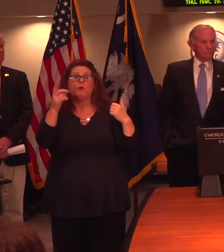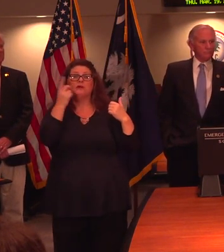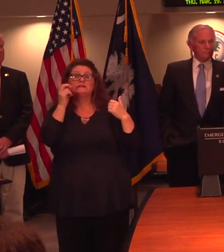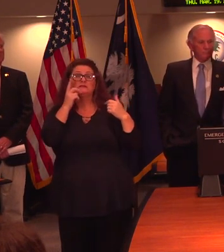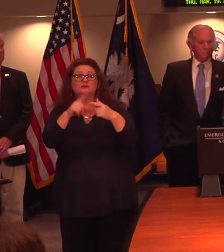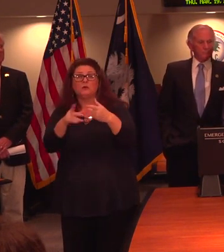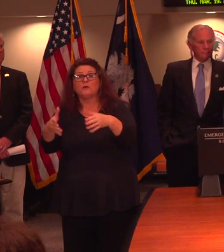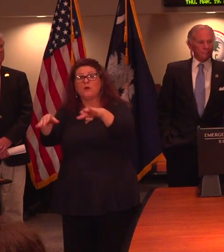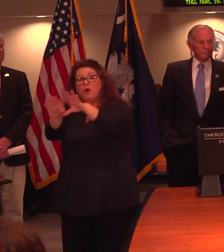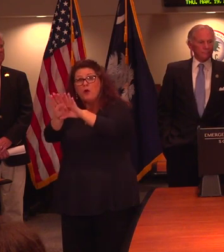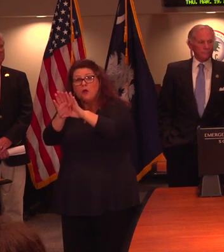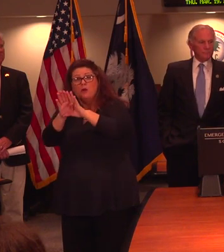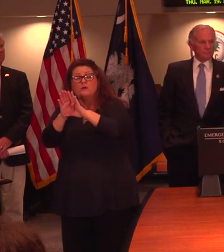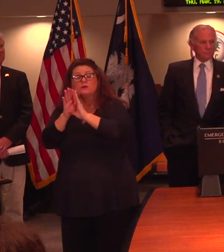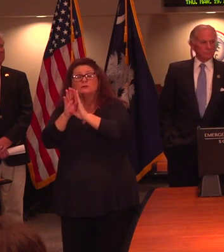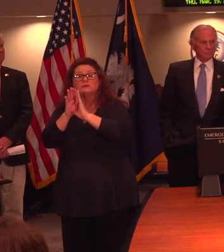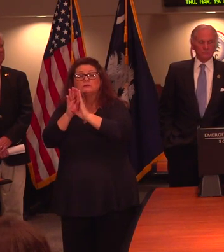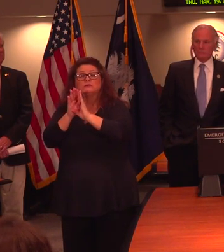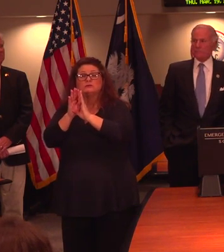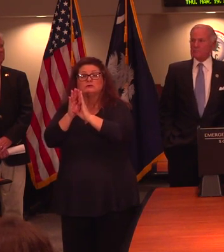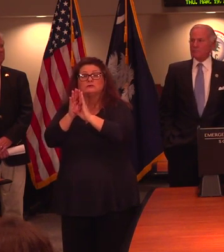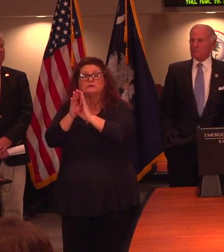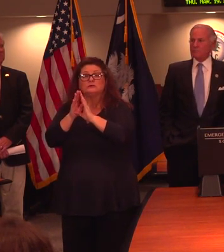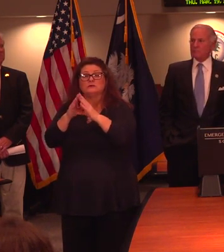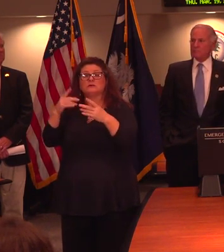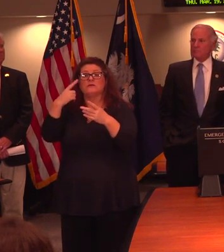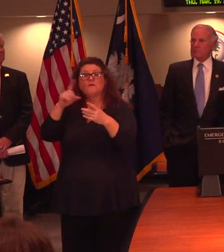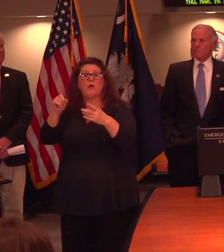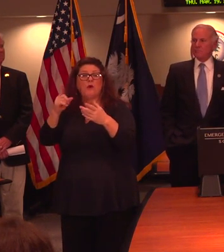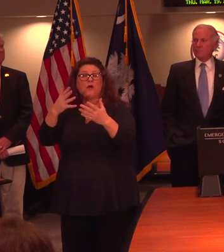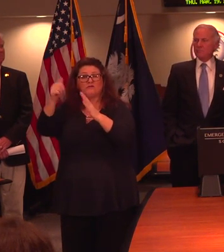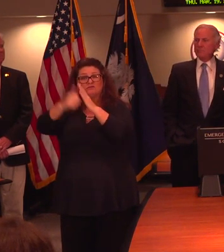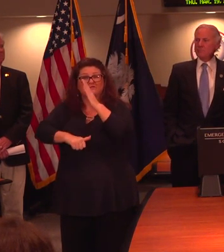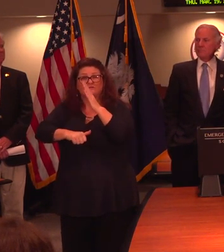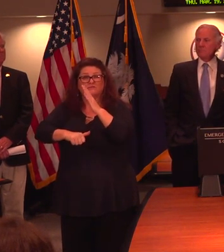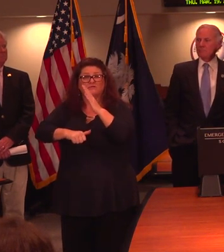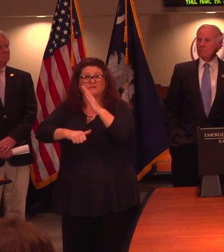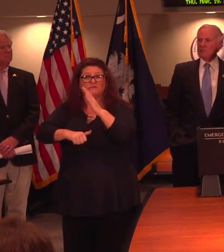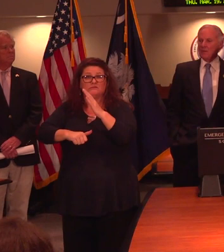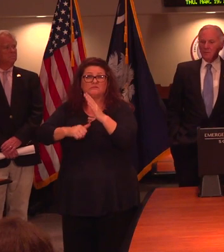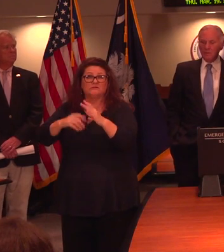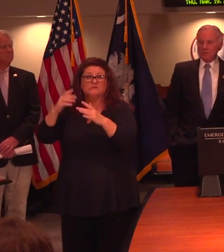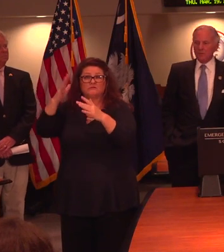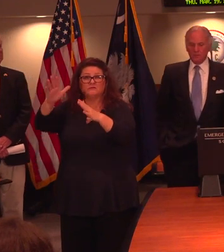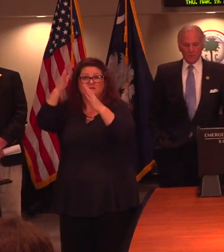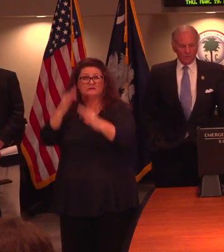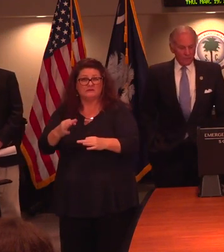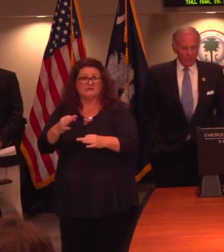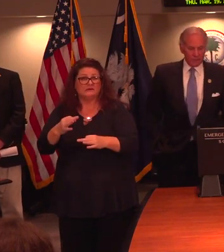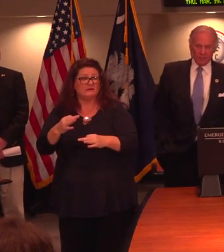to close to elective procedures, too close to... Well,